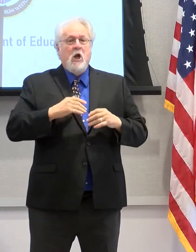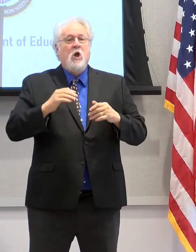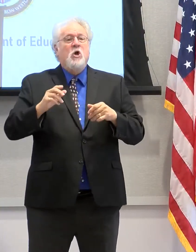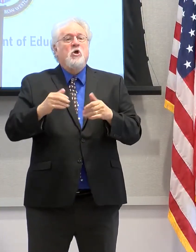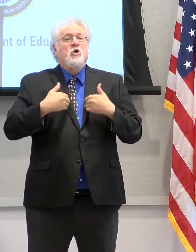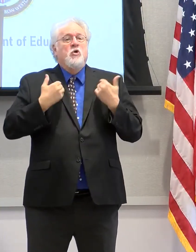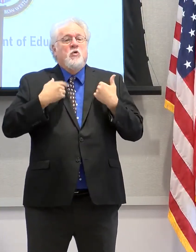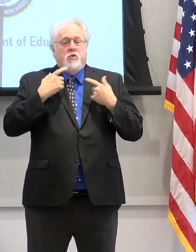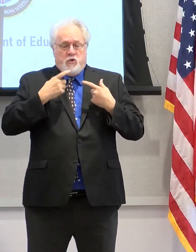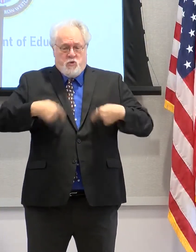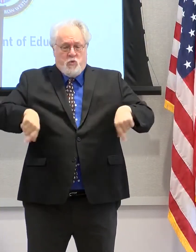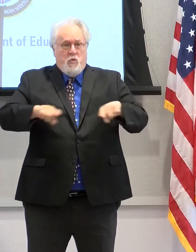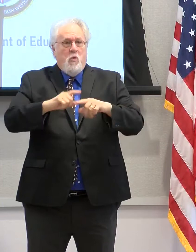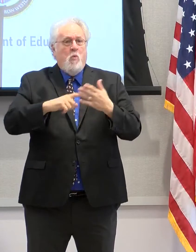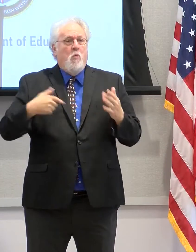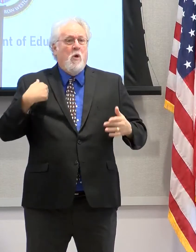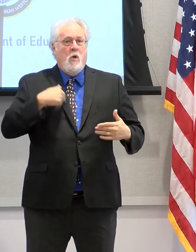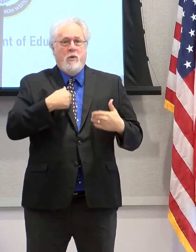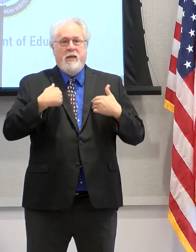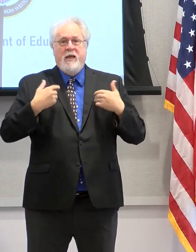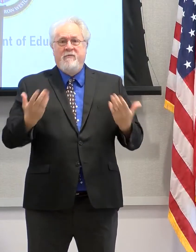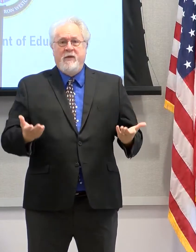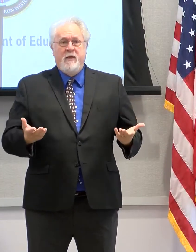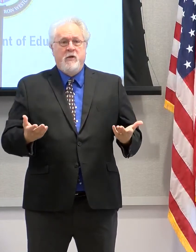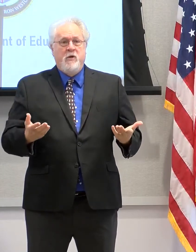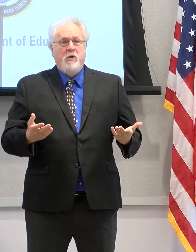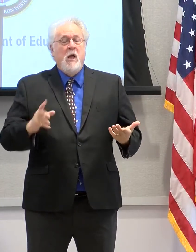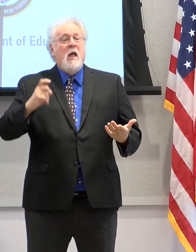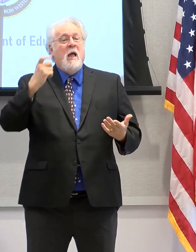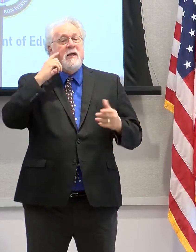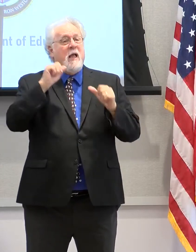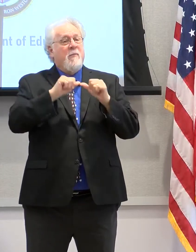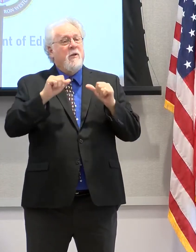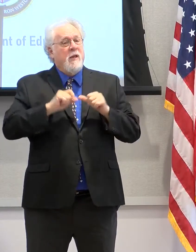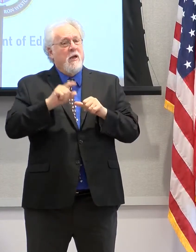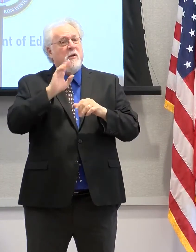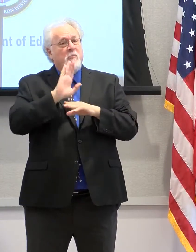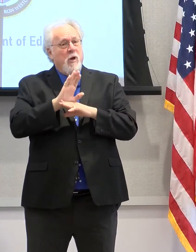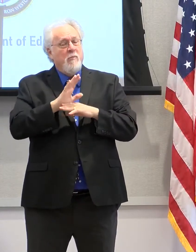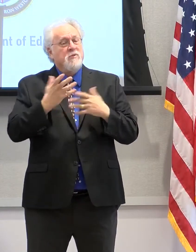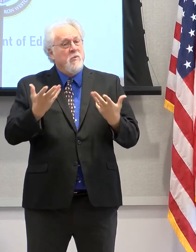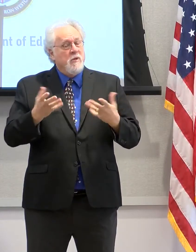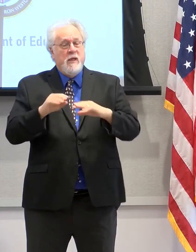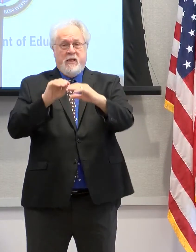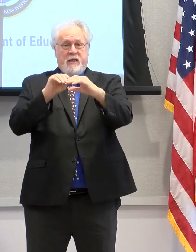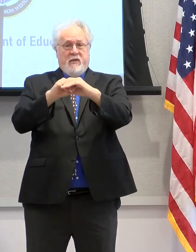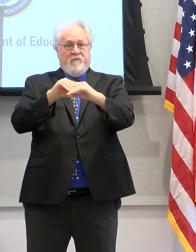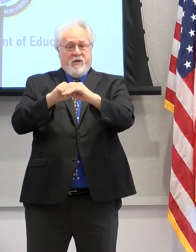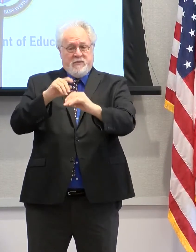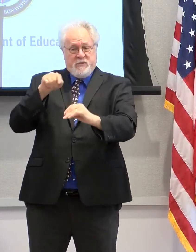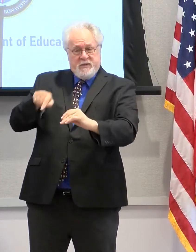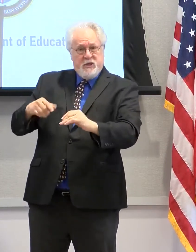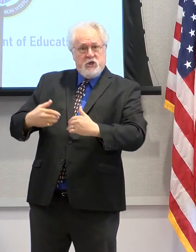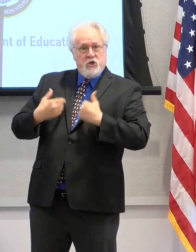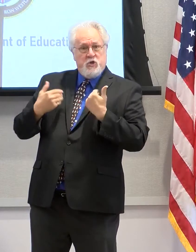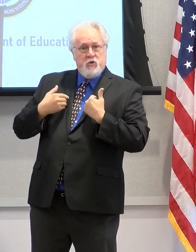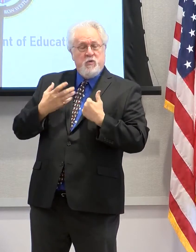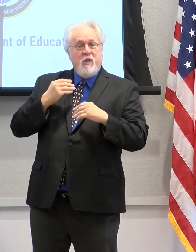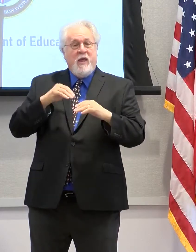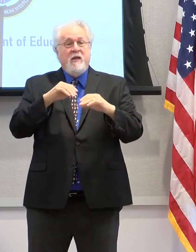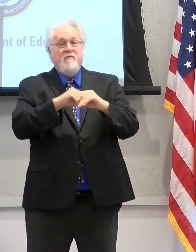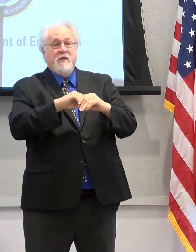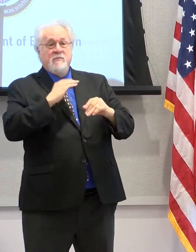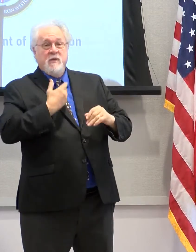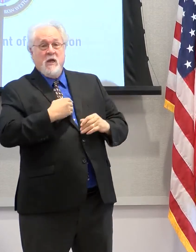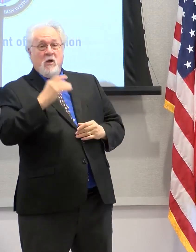resources around them. The Capital Area Promise is an investment in our youth and an investment in our